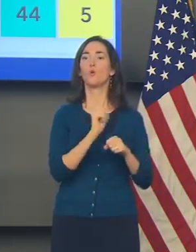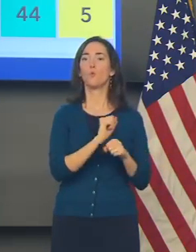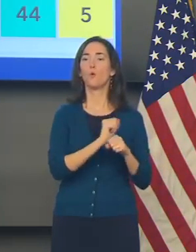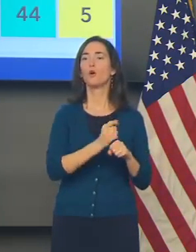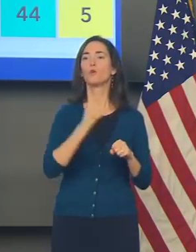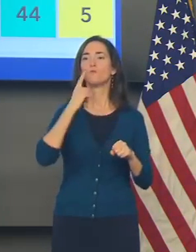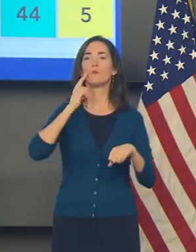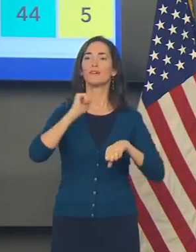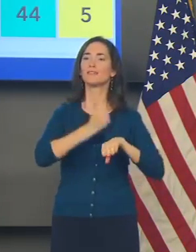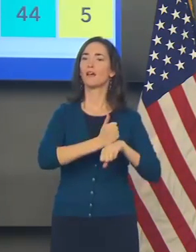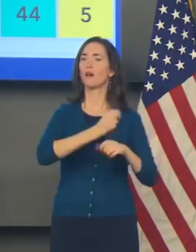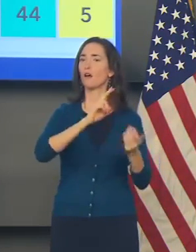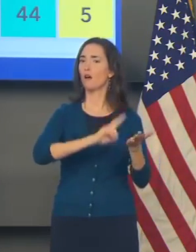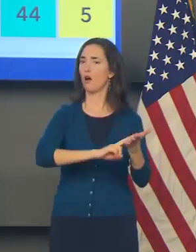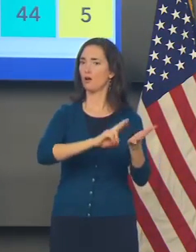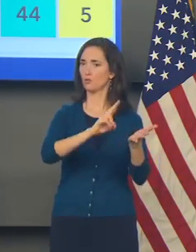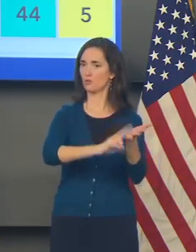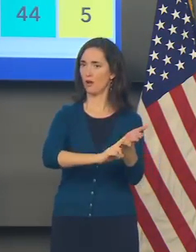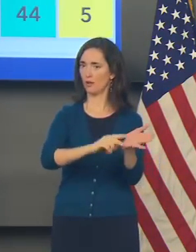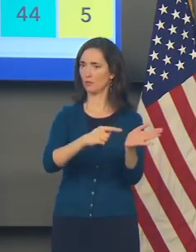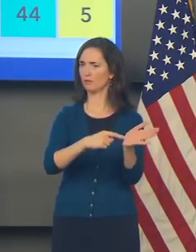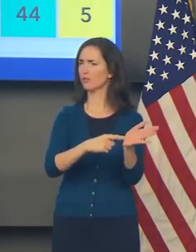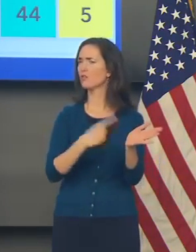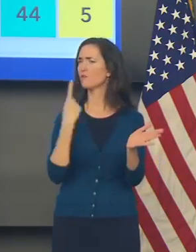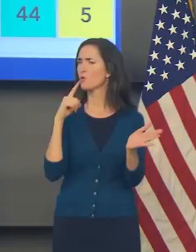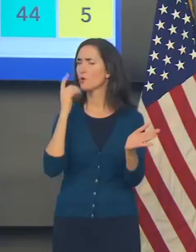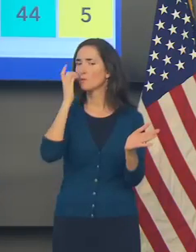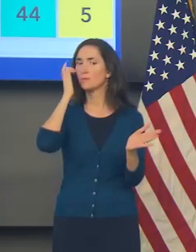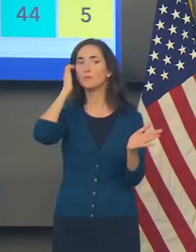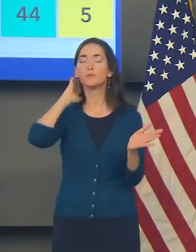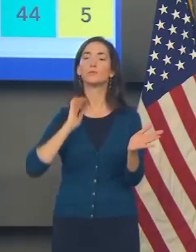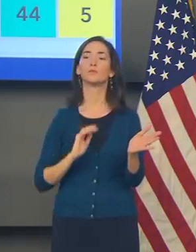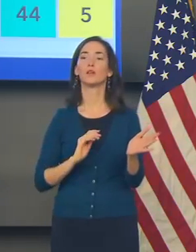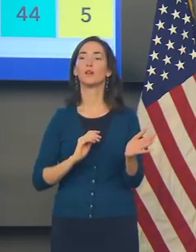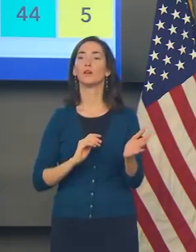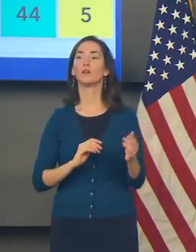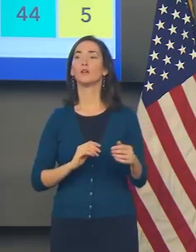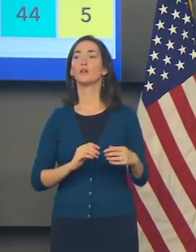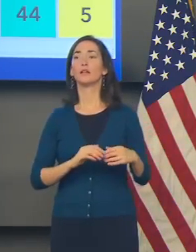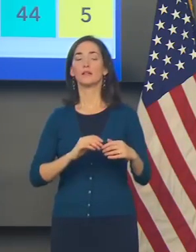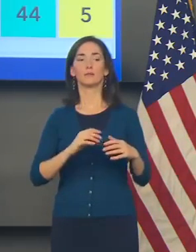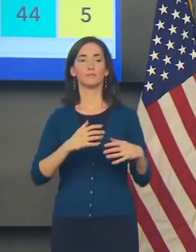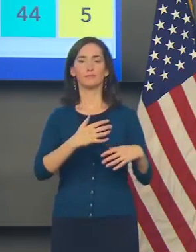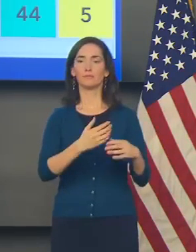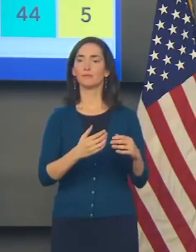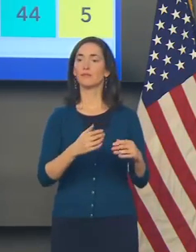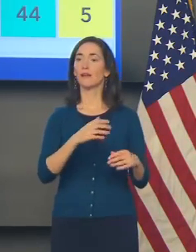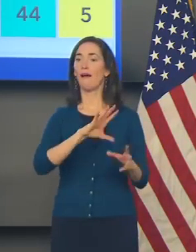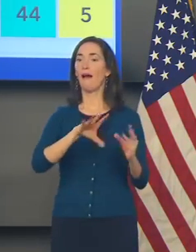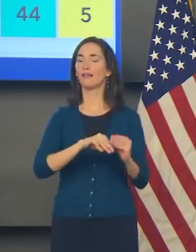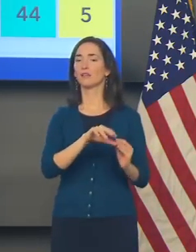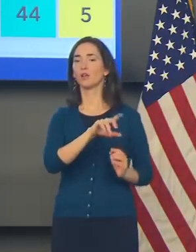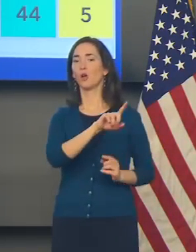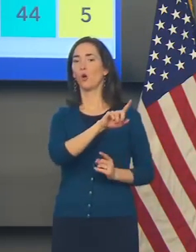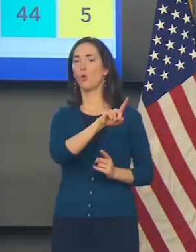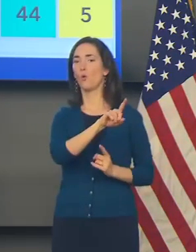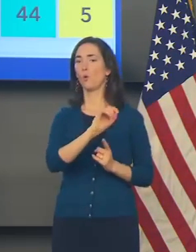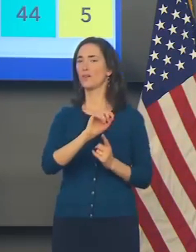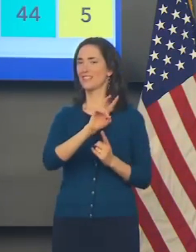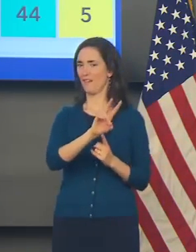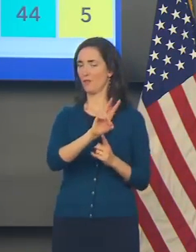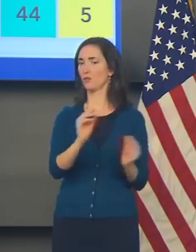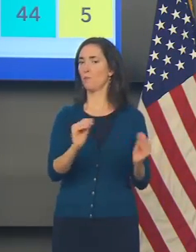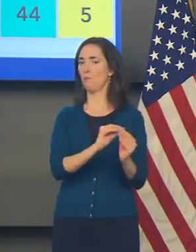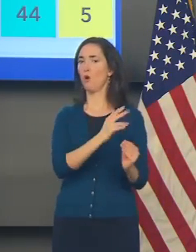contract to create another 171 hospital beds worth of capacity with